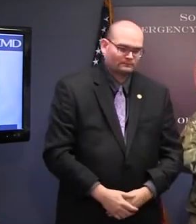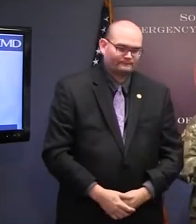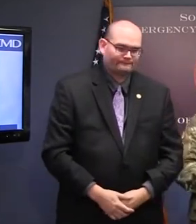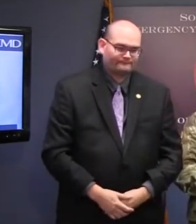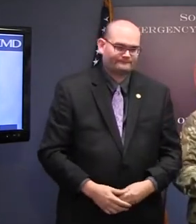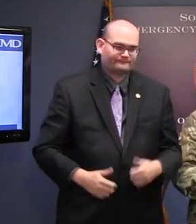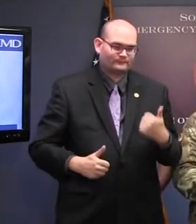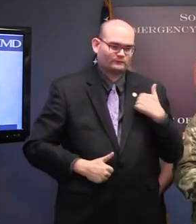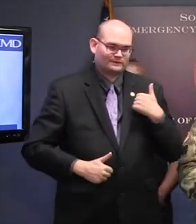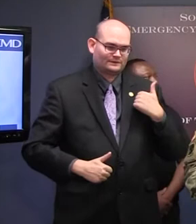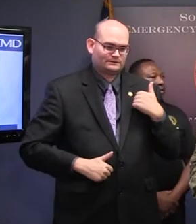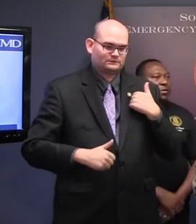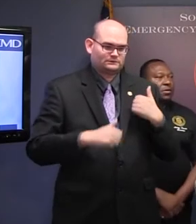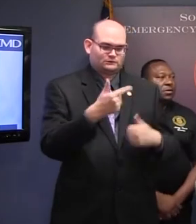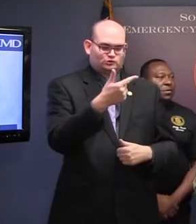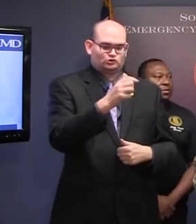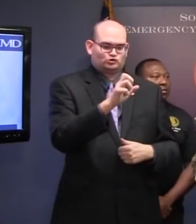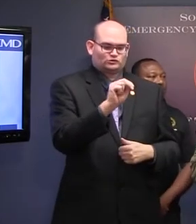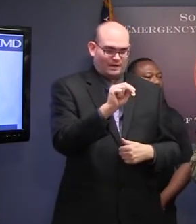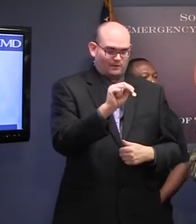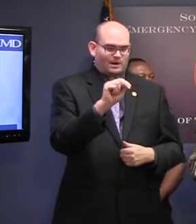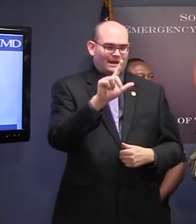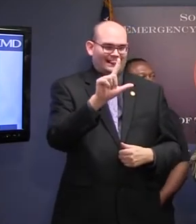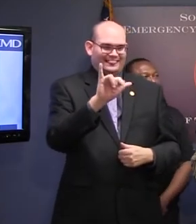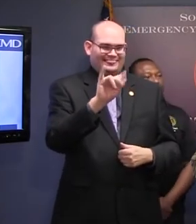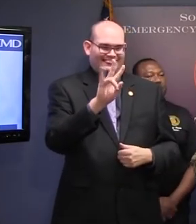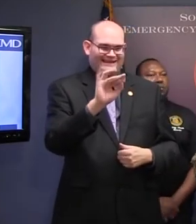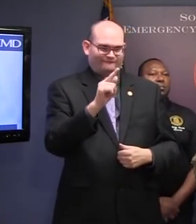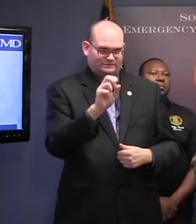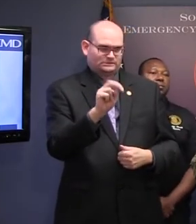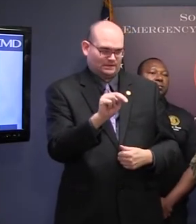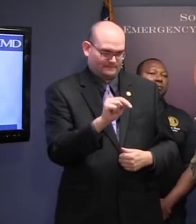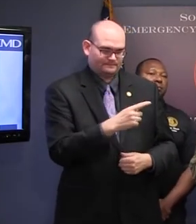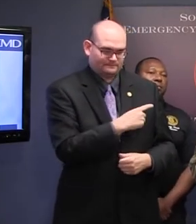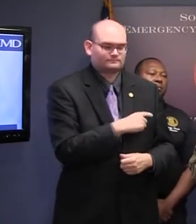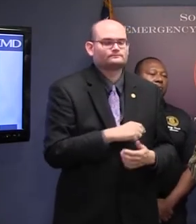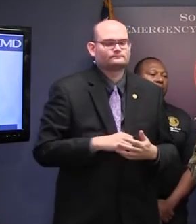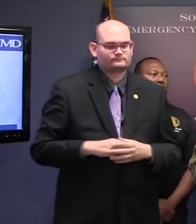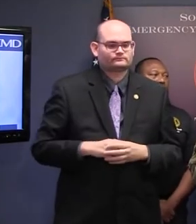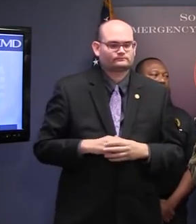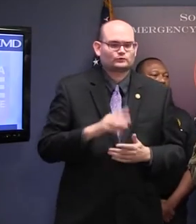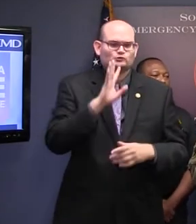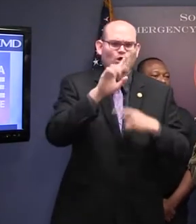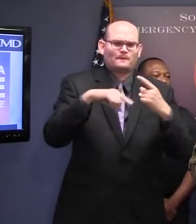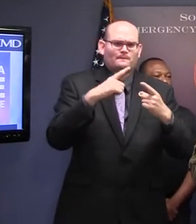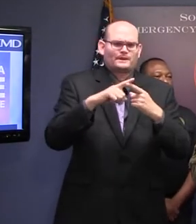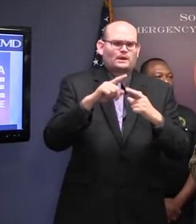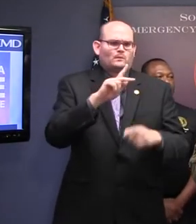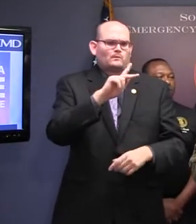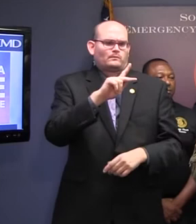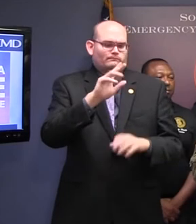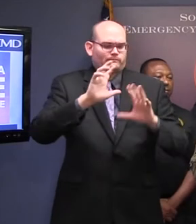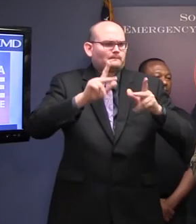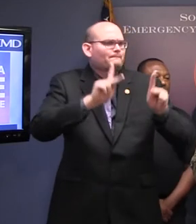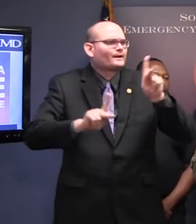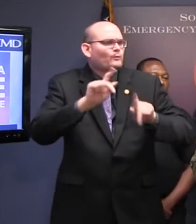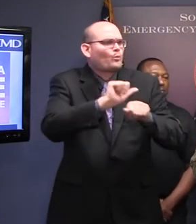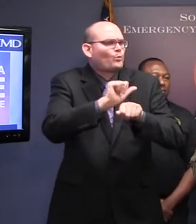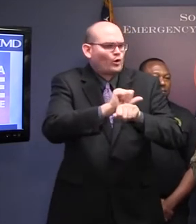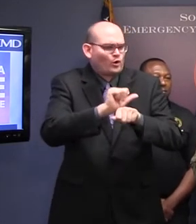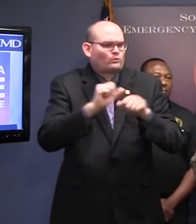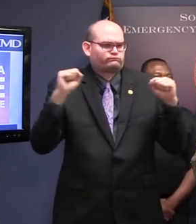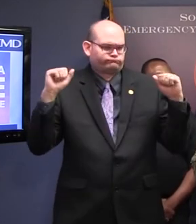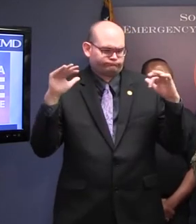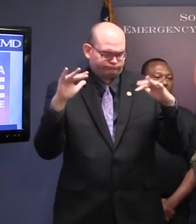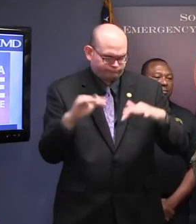The governor talked about the movement of personnel. I just want to kind of give you a summary of that. We